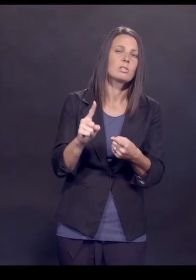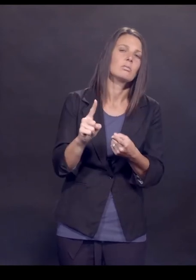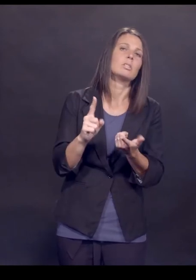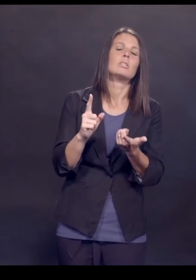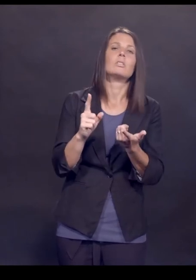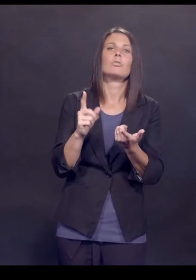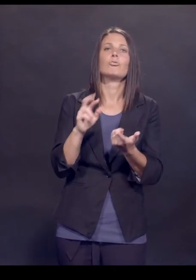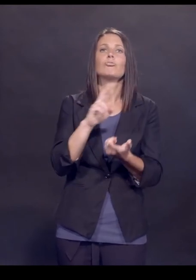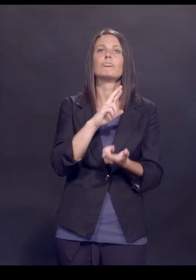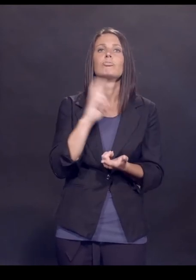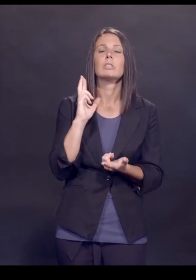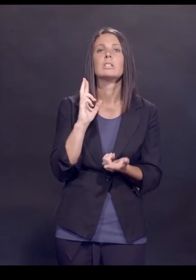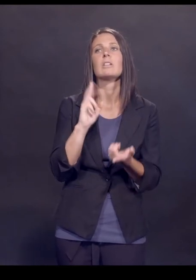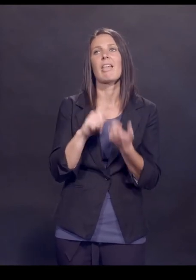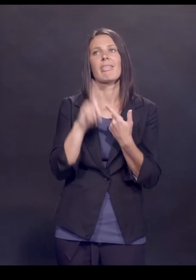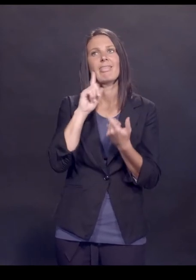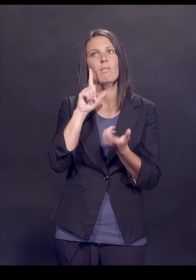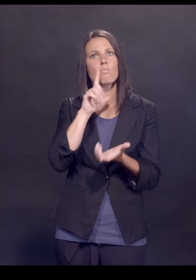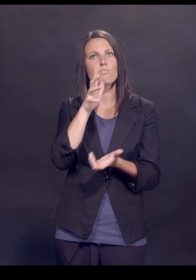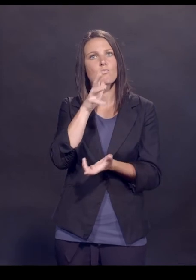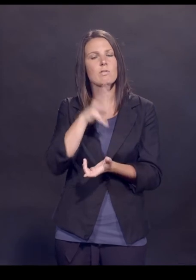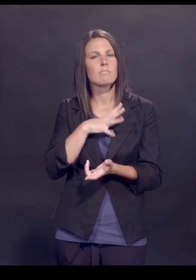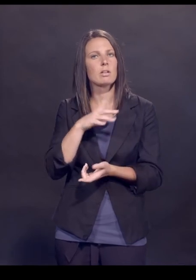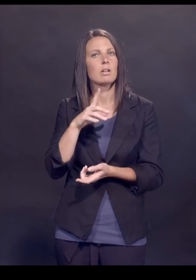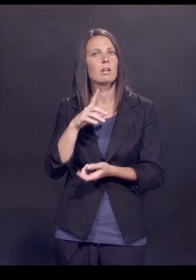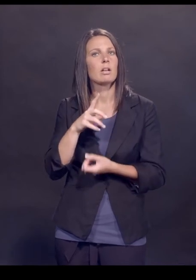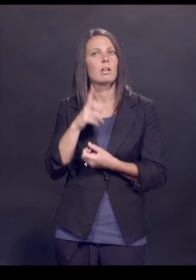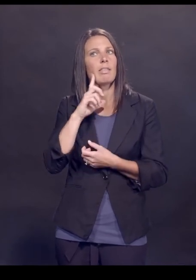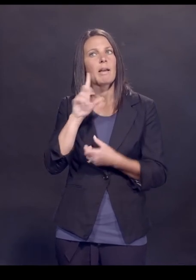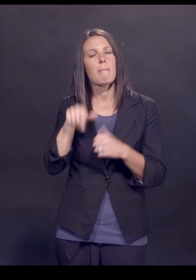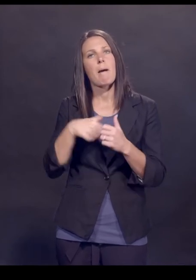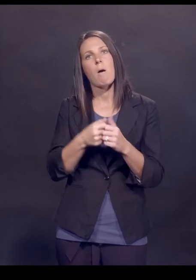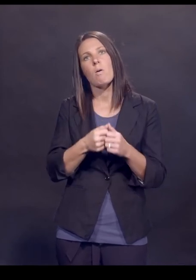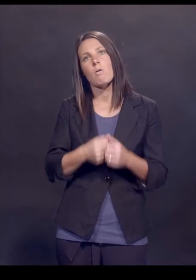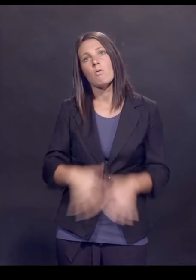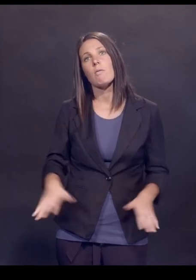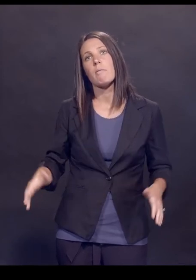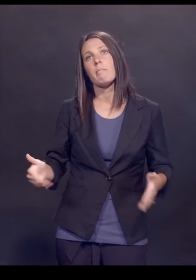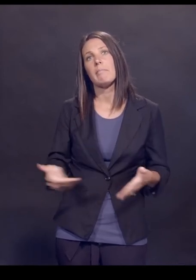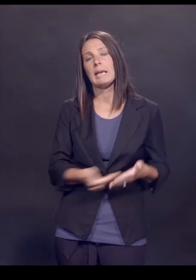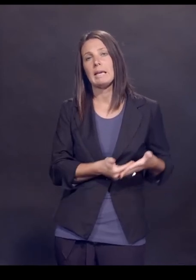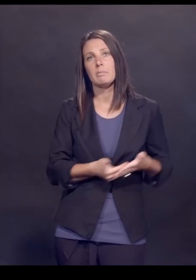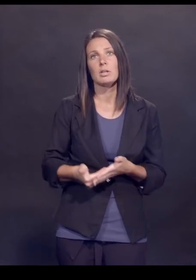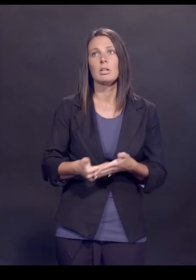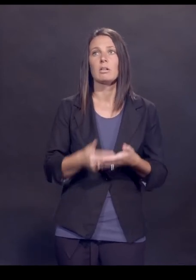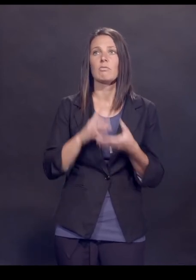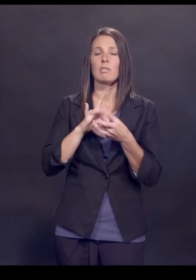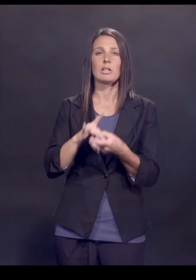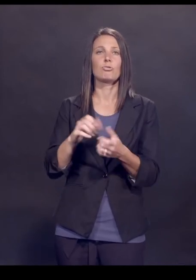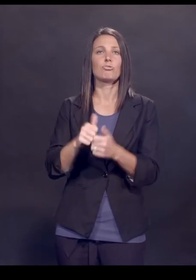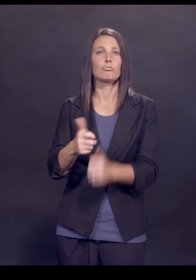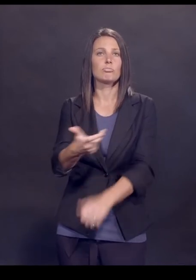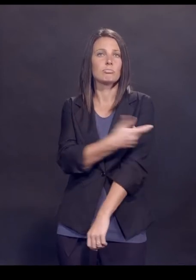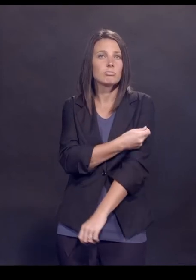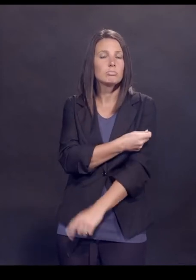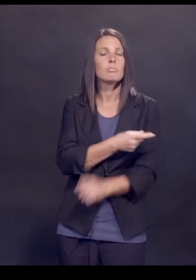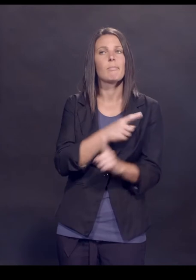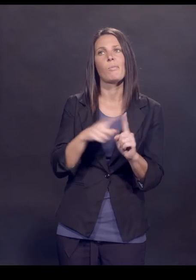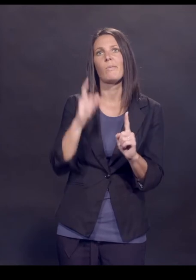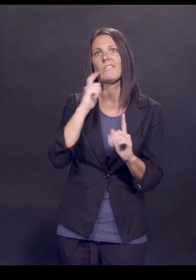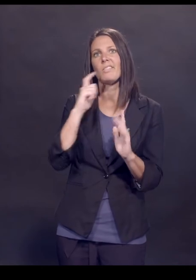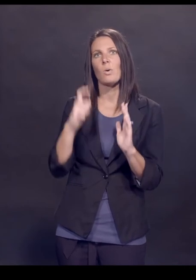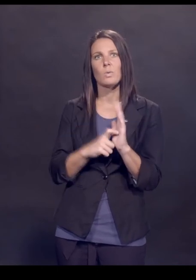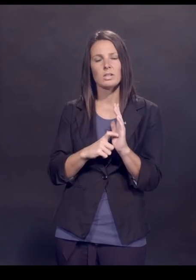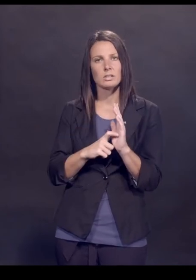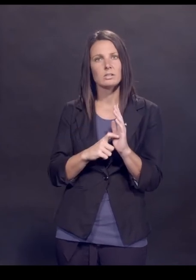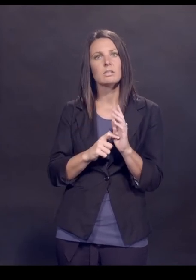think that the women had been concerned about miscarriages and such with the vaccine. And I think that what we've seen